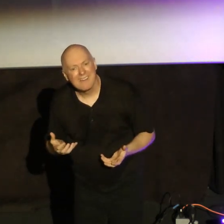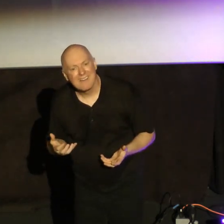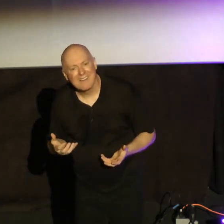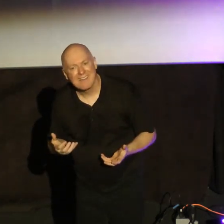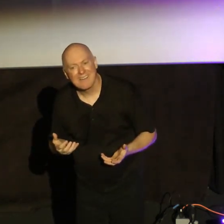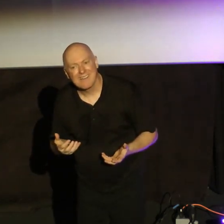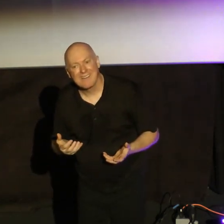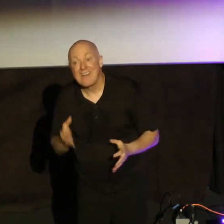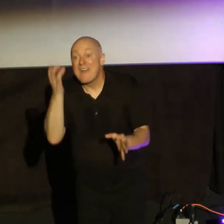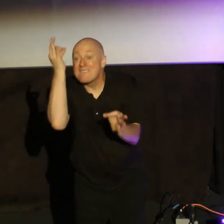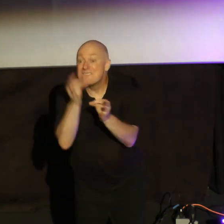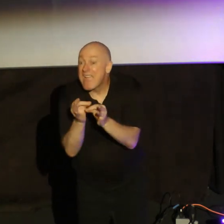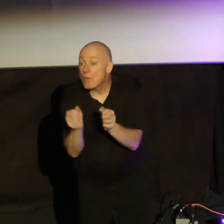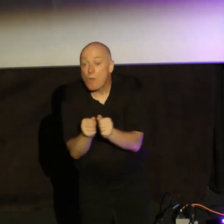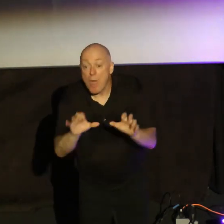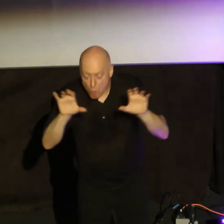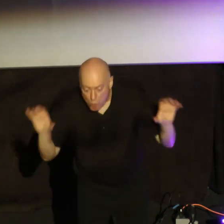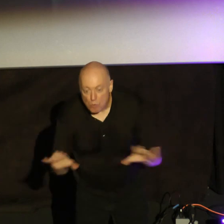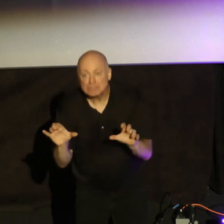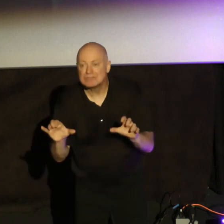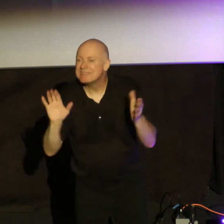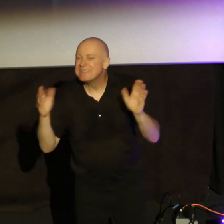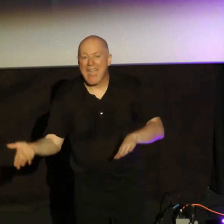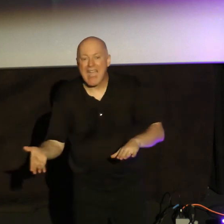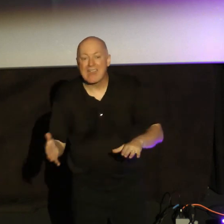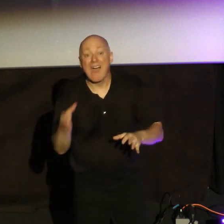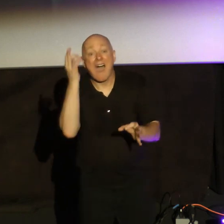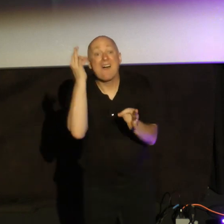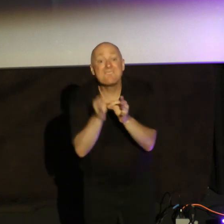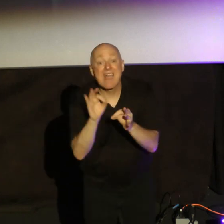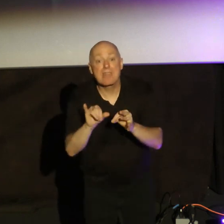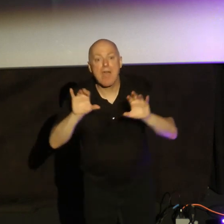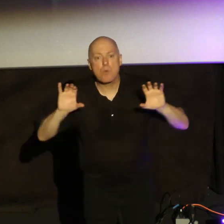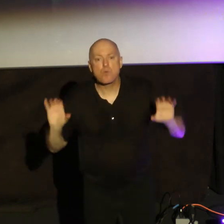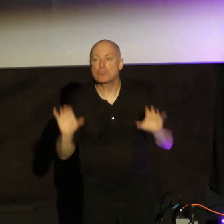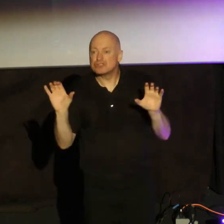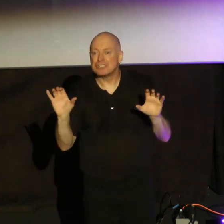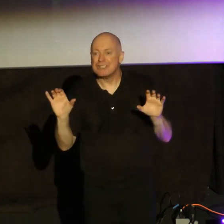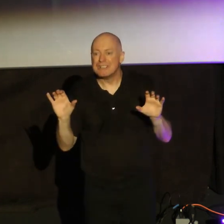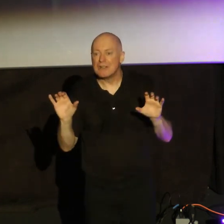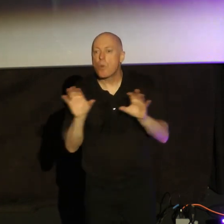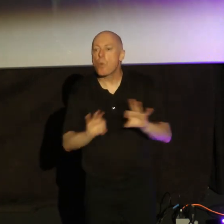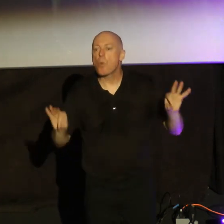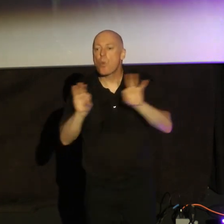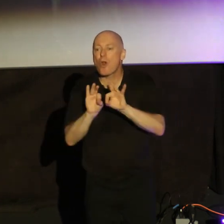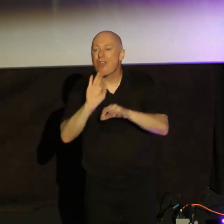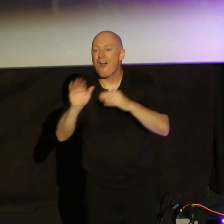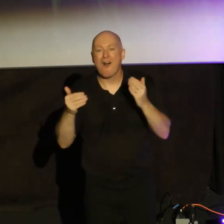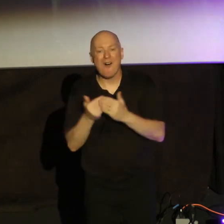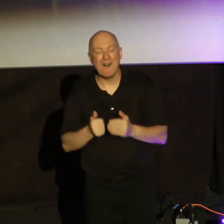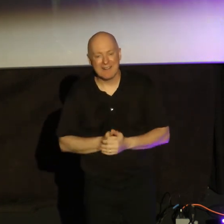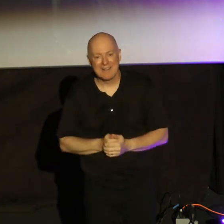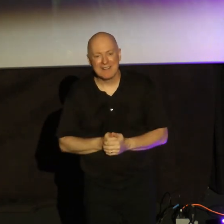A faith without works is dead. But a faith that actually works is worth it all. Let me pray.